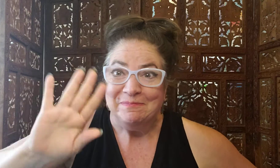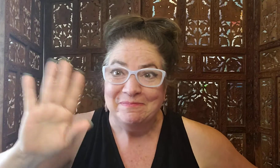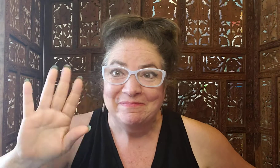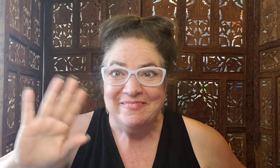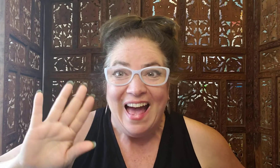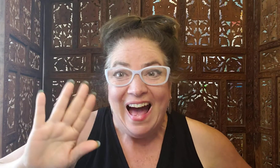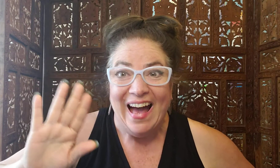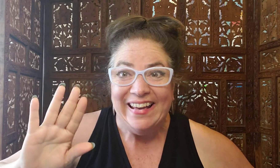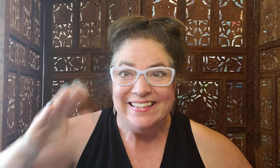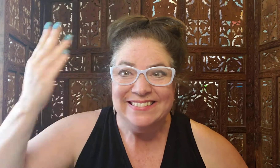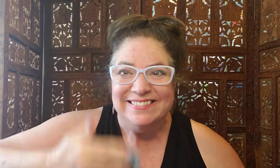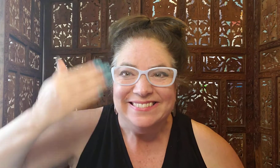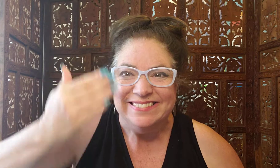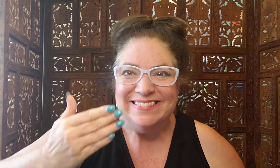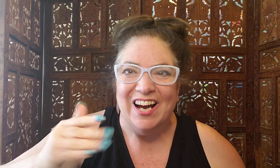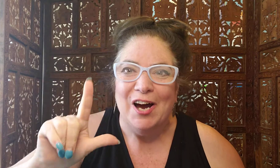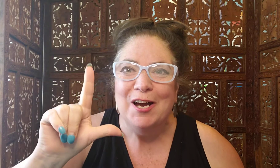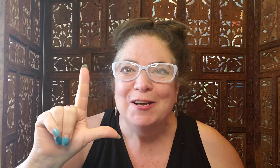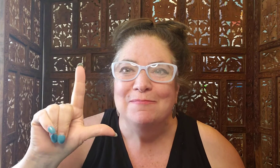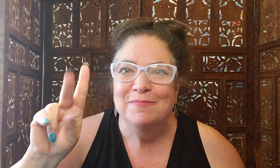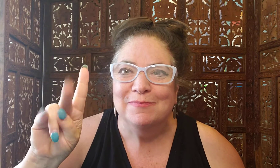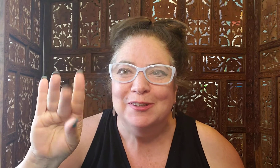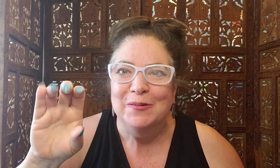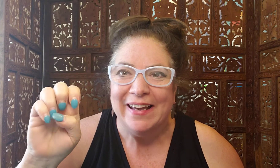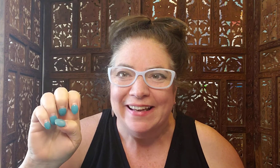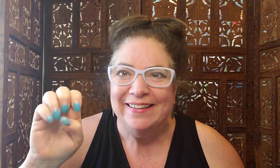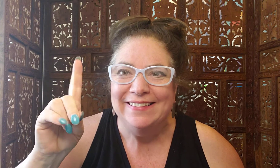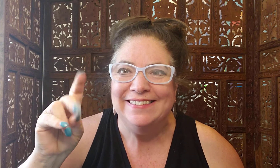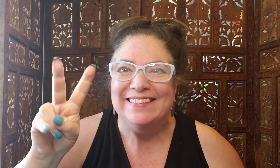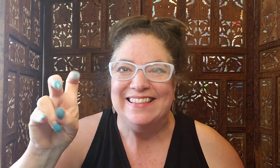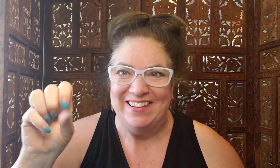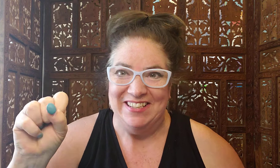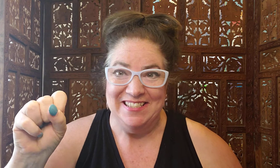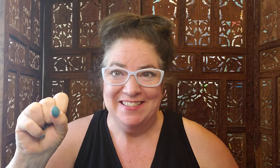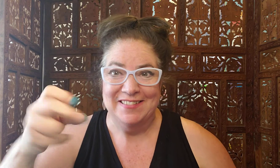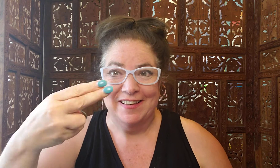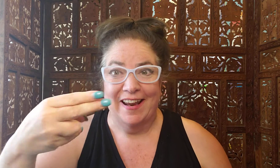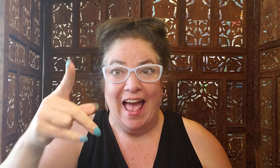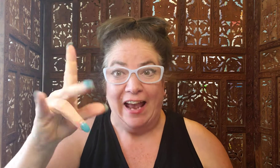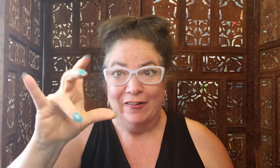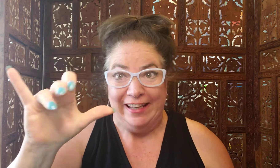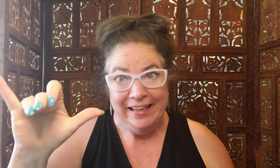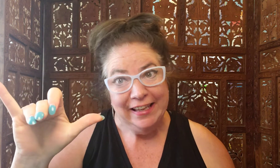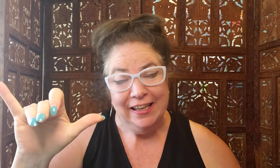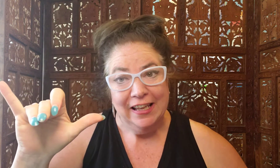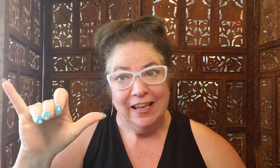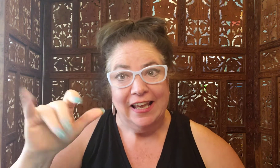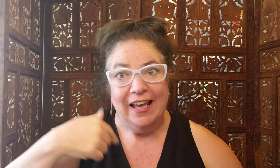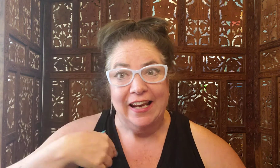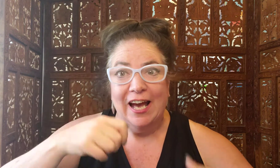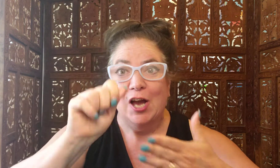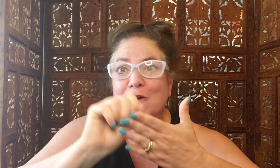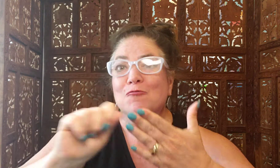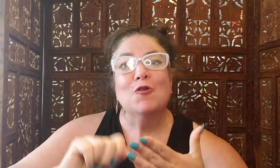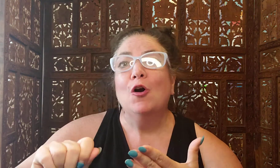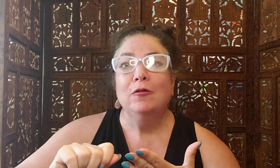Hi, I'm Luann Davis Haggerty and I wrote